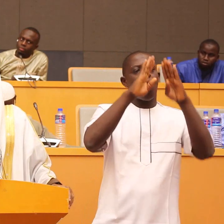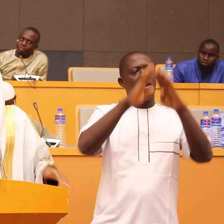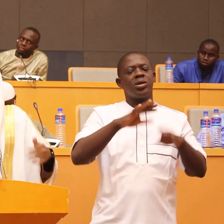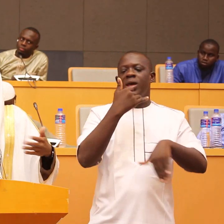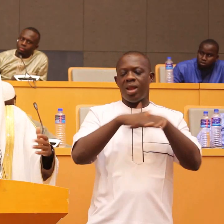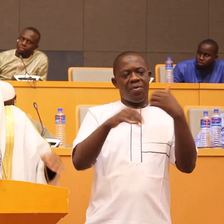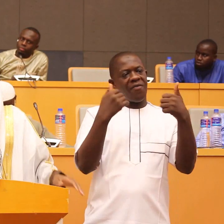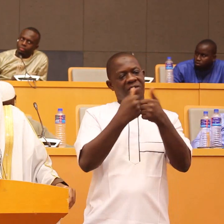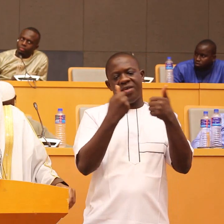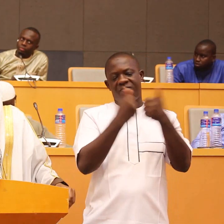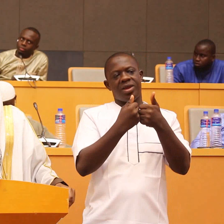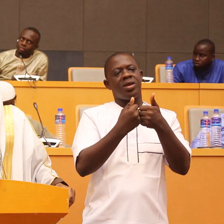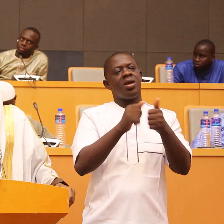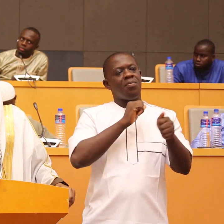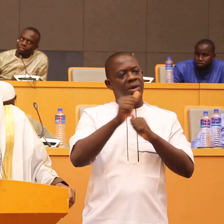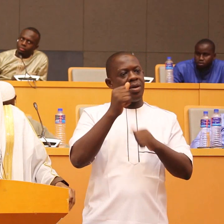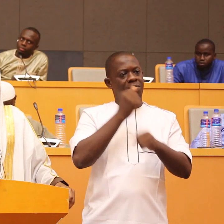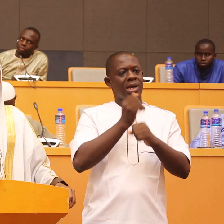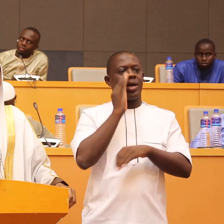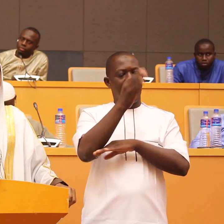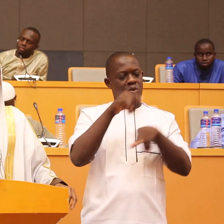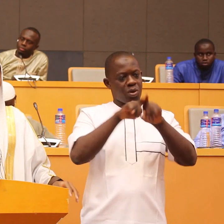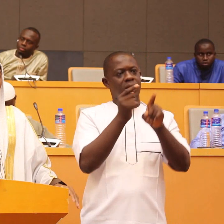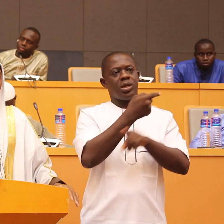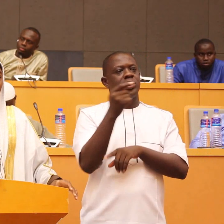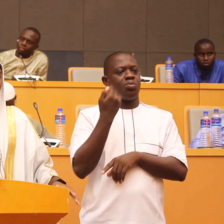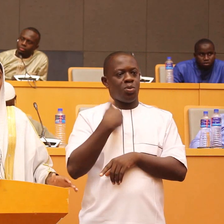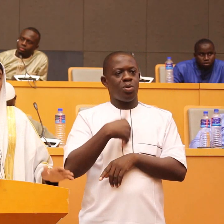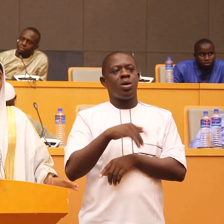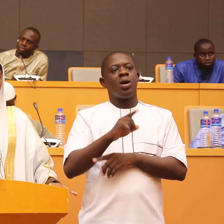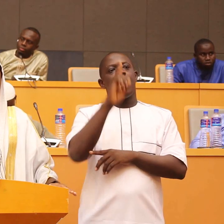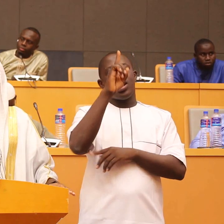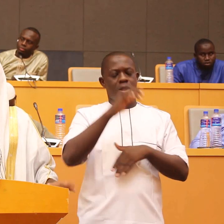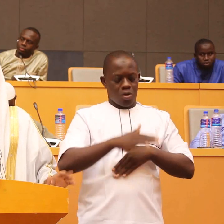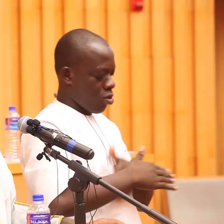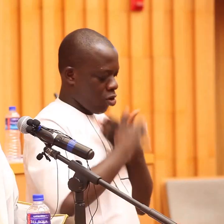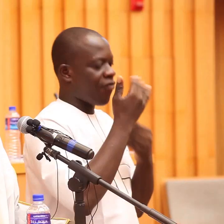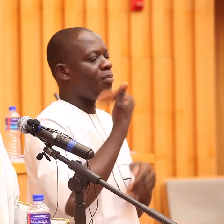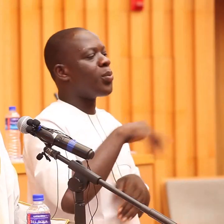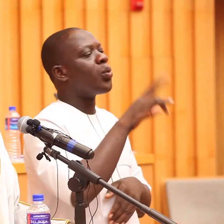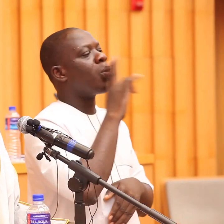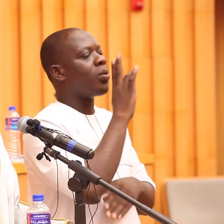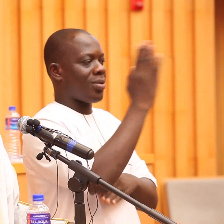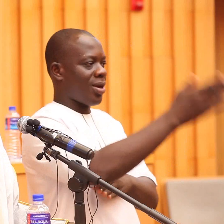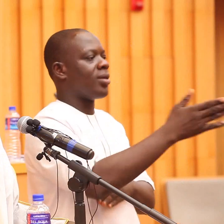for you to be just with them indeed allah subhanahu wa ta'ala loves people who are just